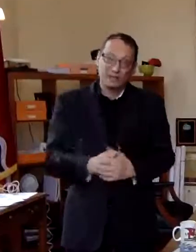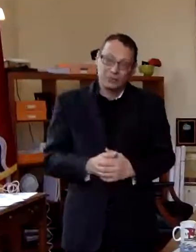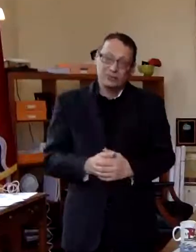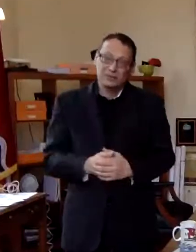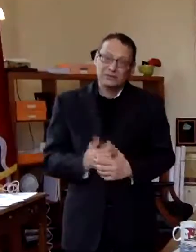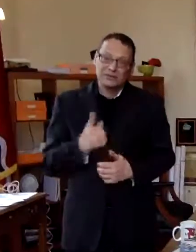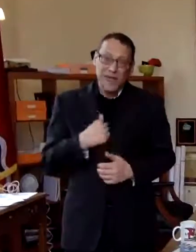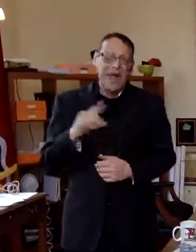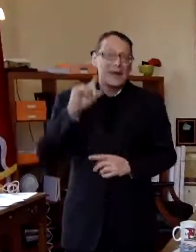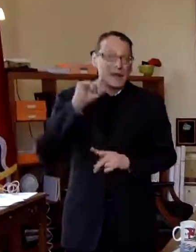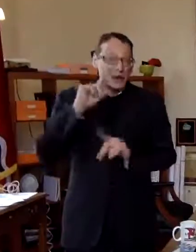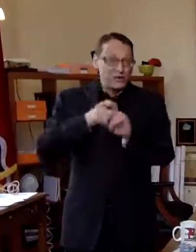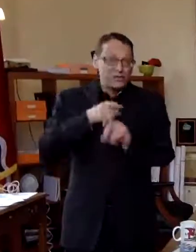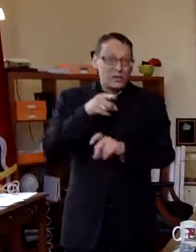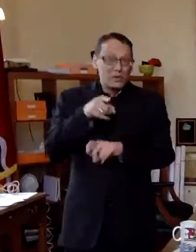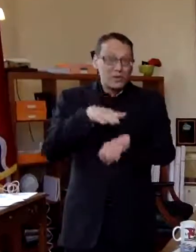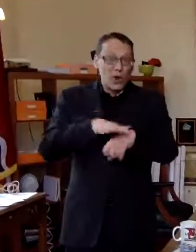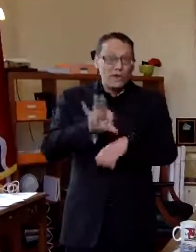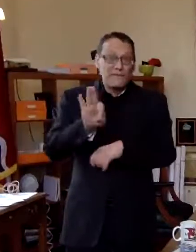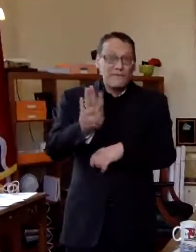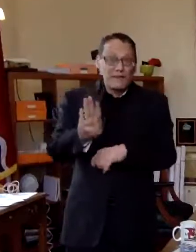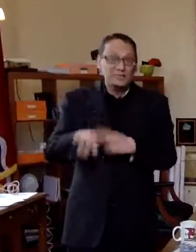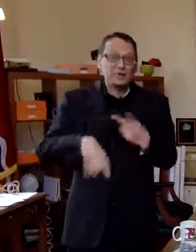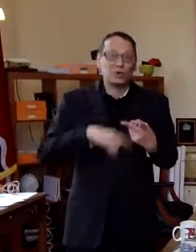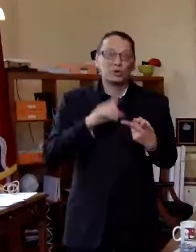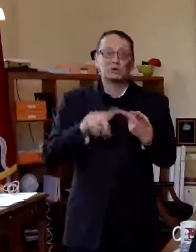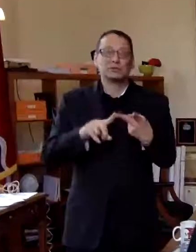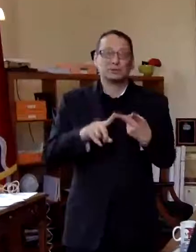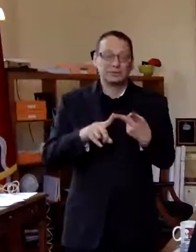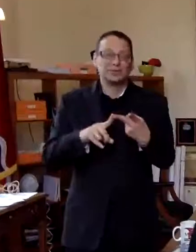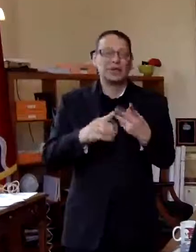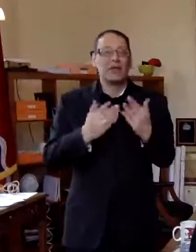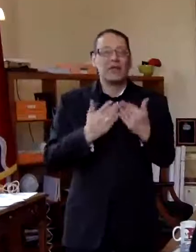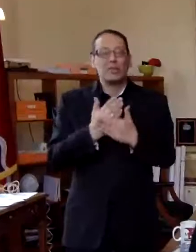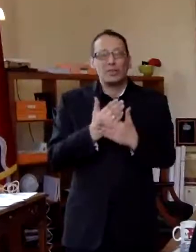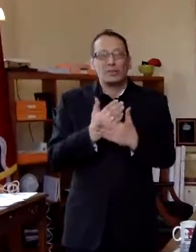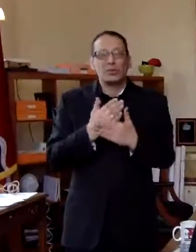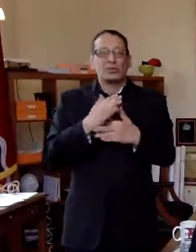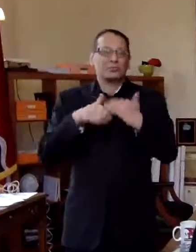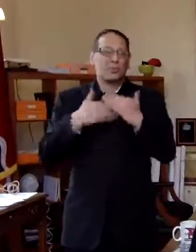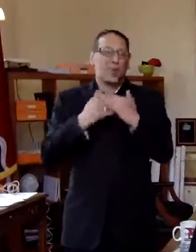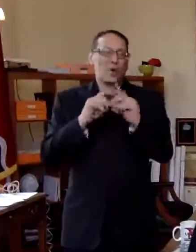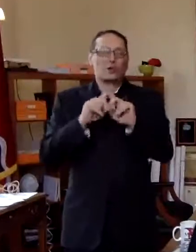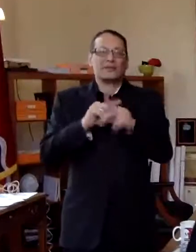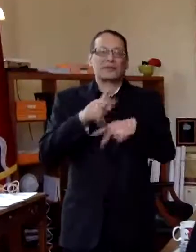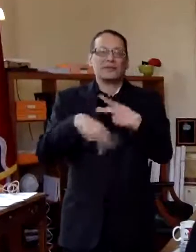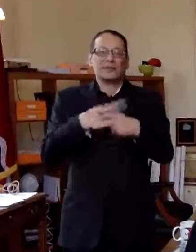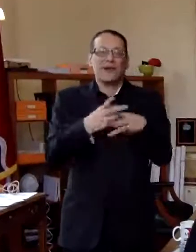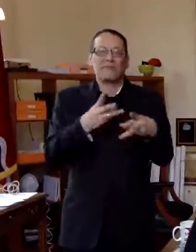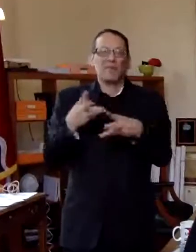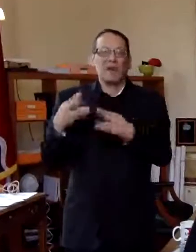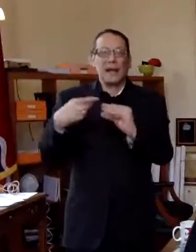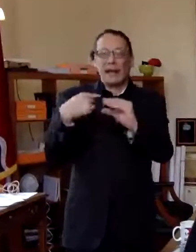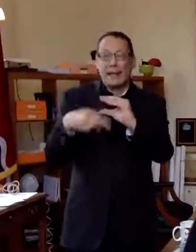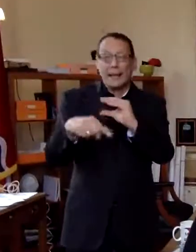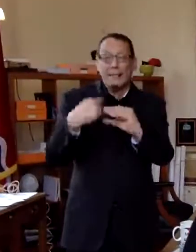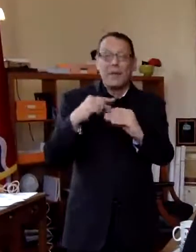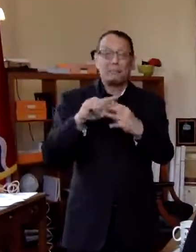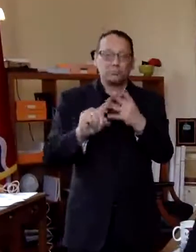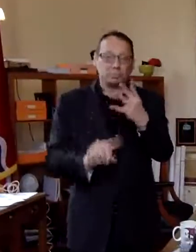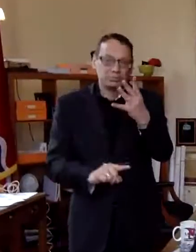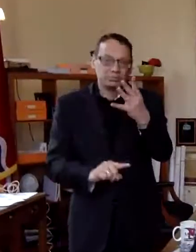hear for you from you on facebook i hear from uh from you you know through all kinds of ways emails and all that